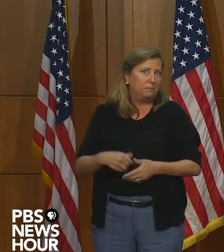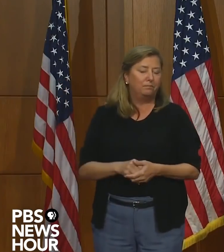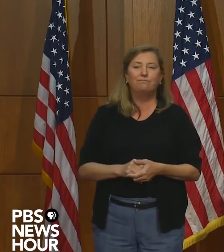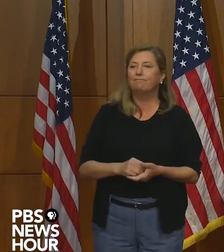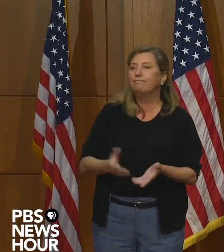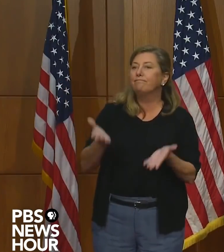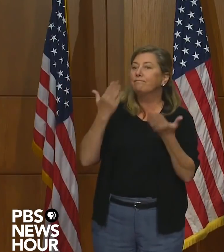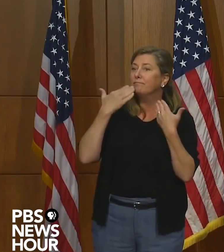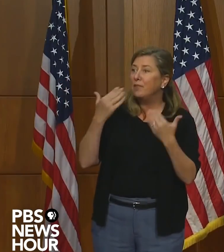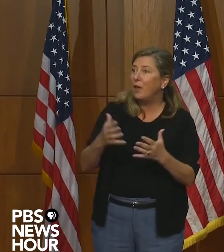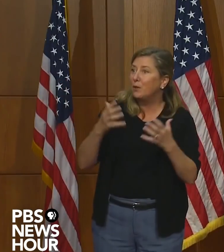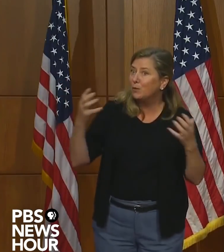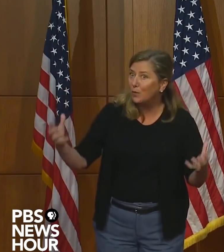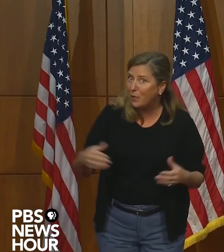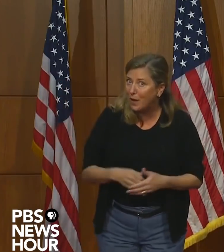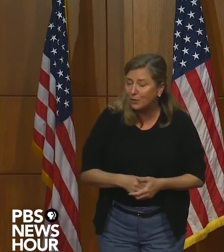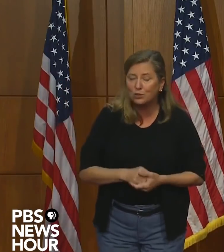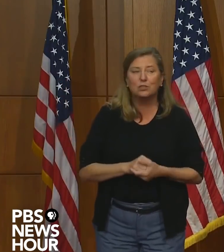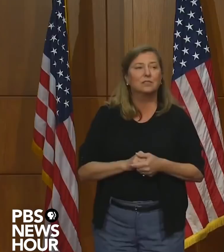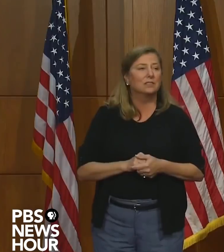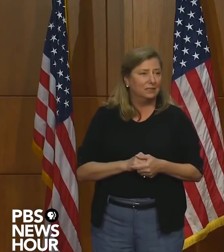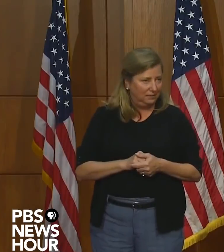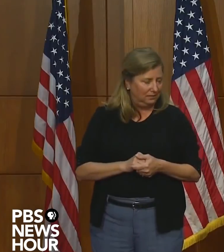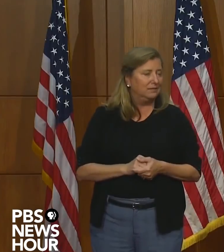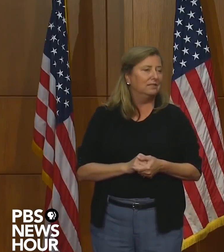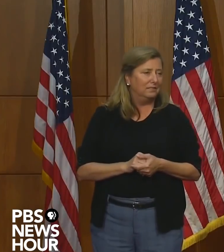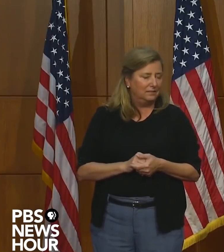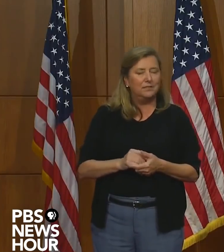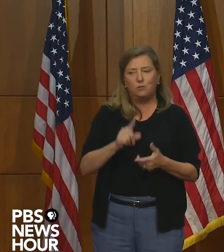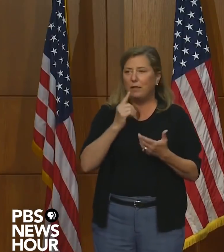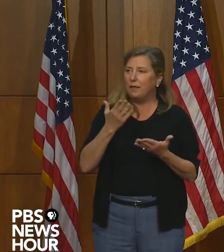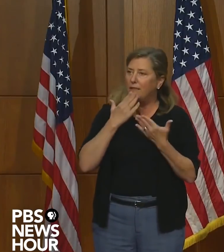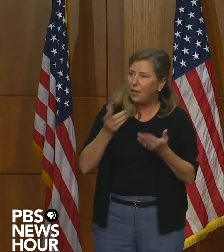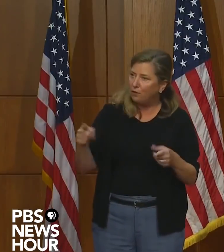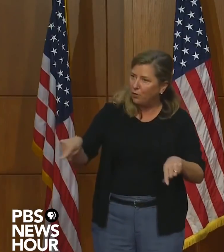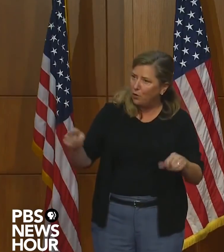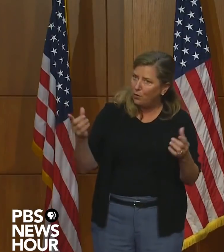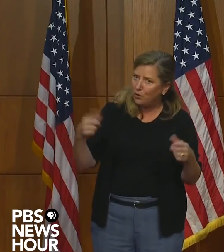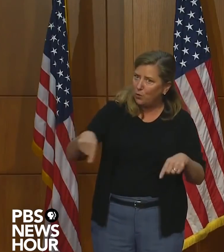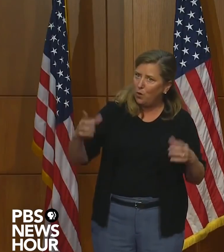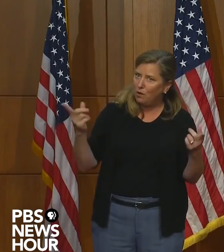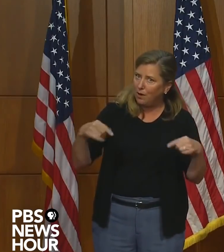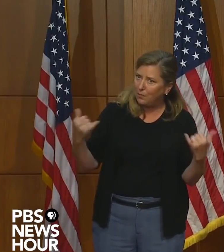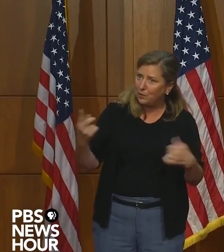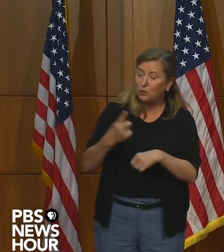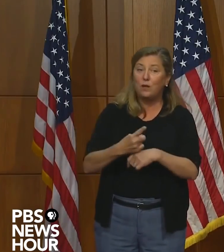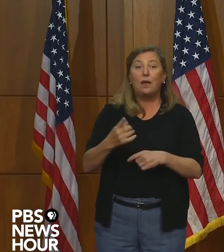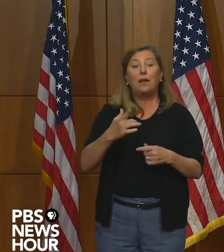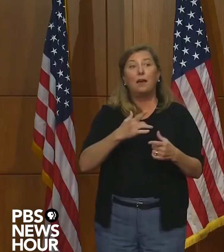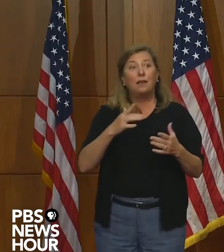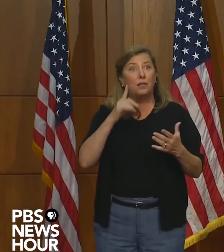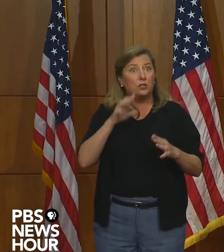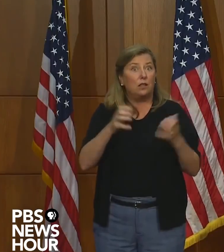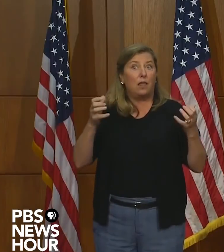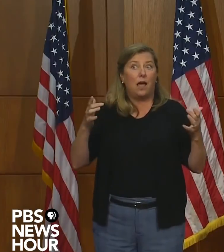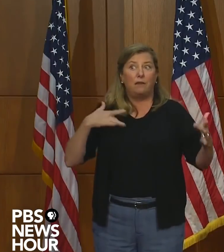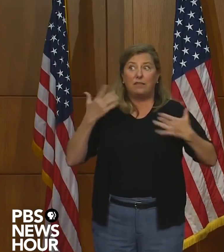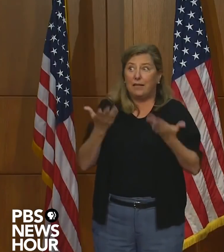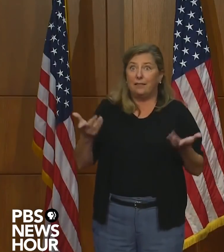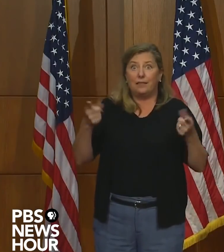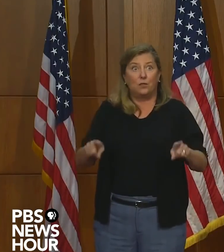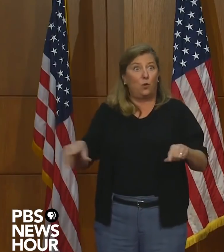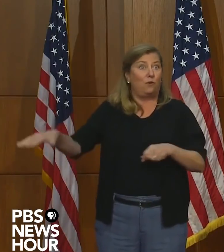Thank you all so much. And, uh, again, I appreciate, uh, you all being with us today. I think there's some exciting things going on in Virginia with